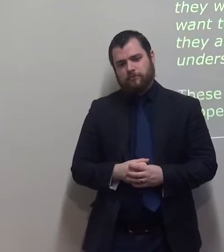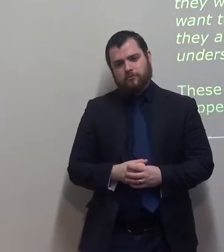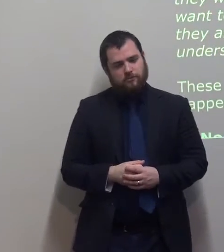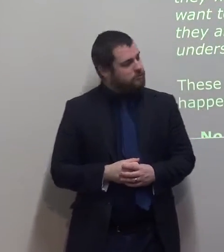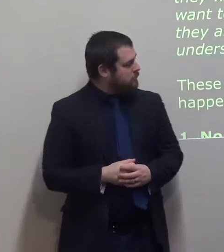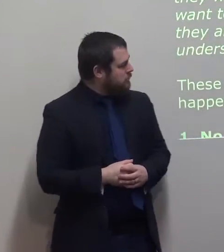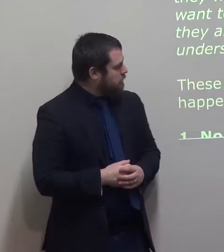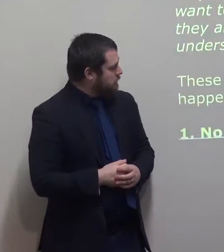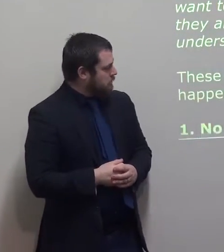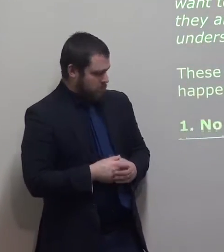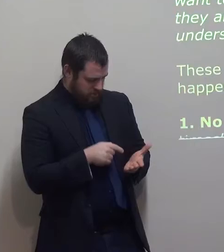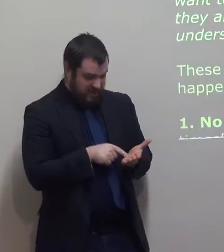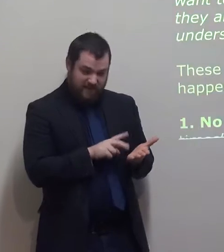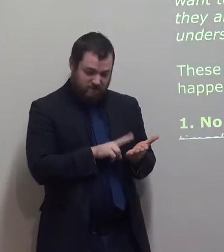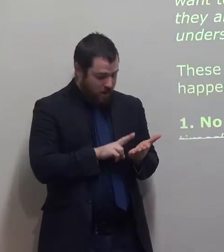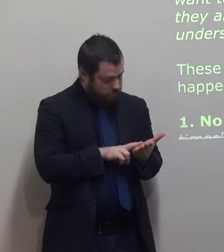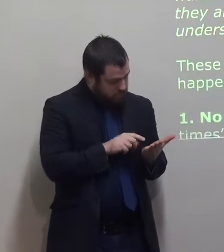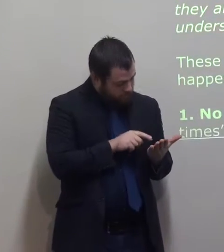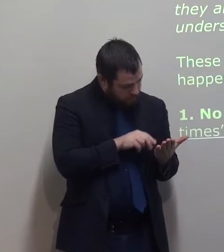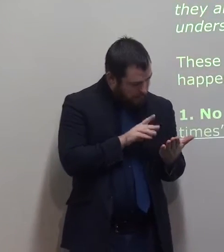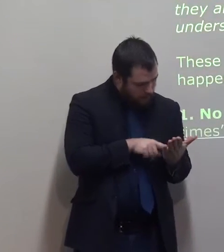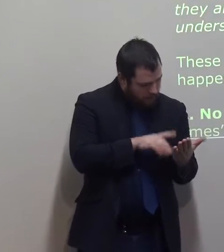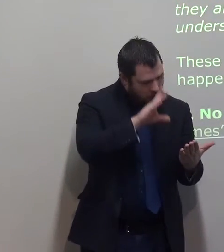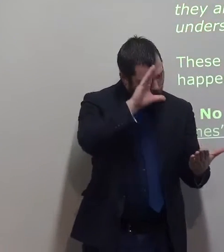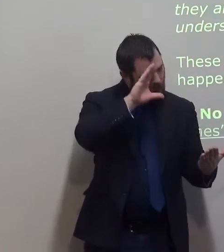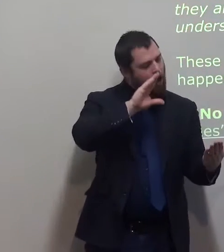these verses tell me what will happen in the terrible times.